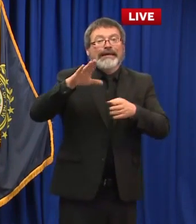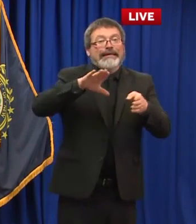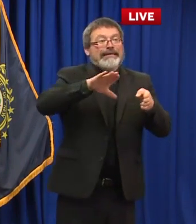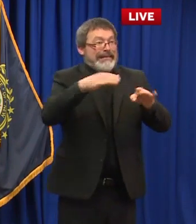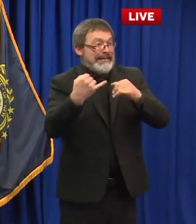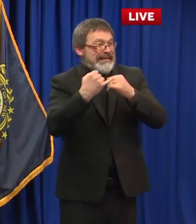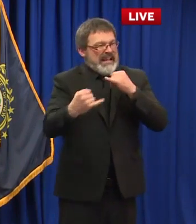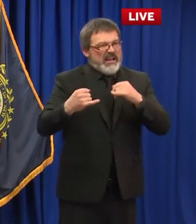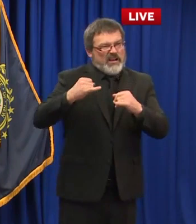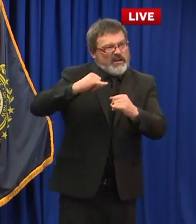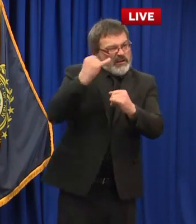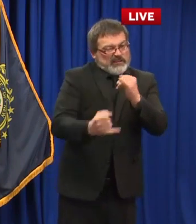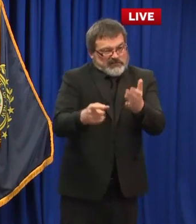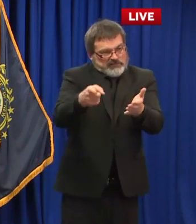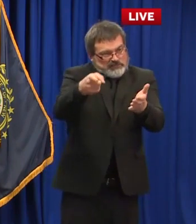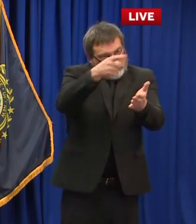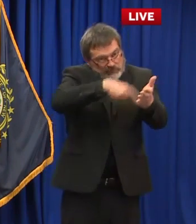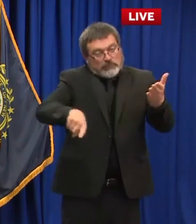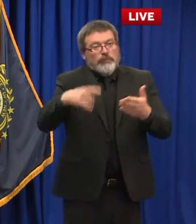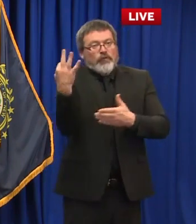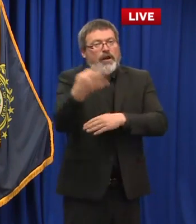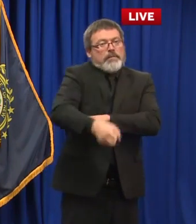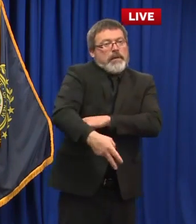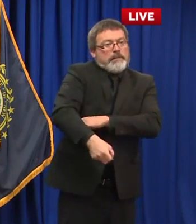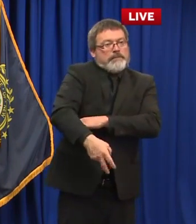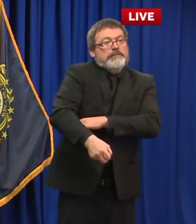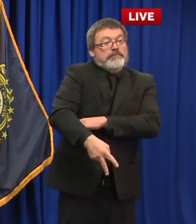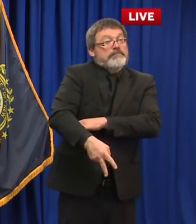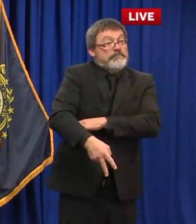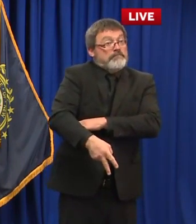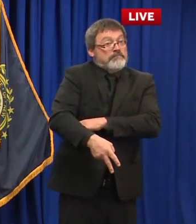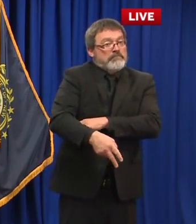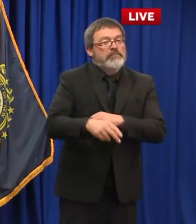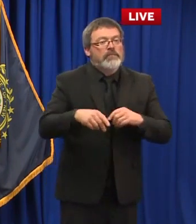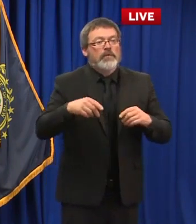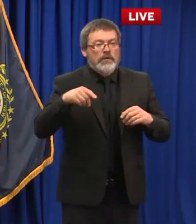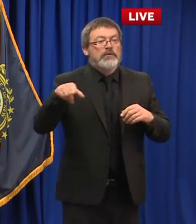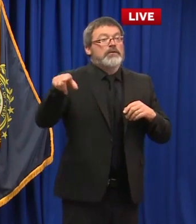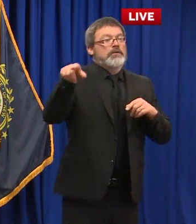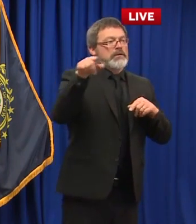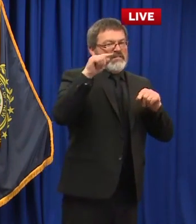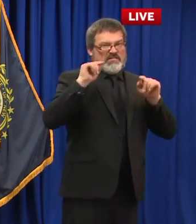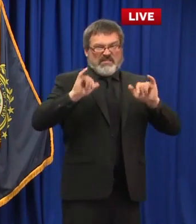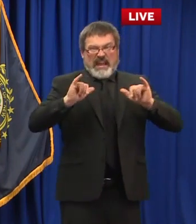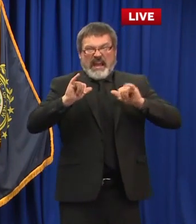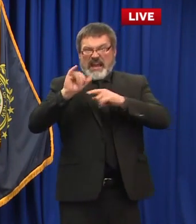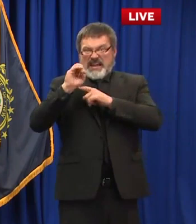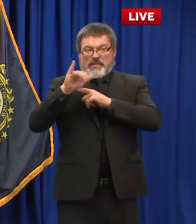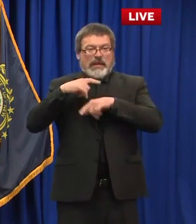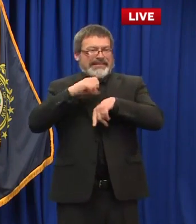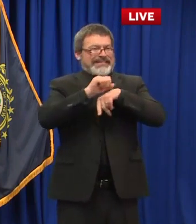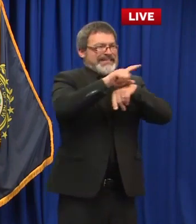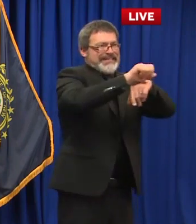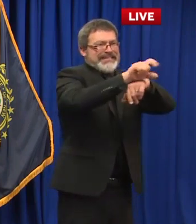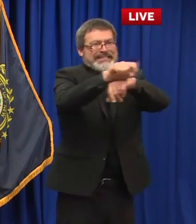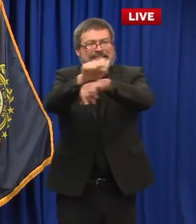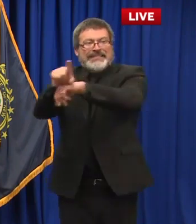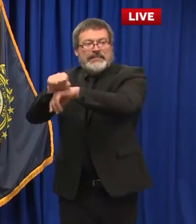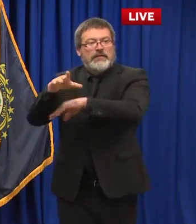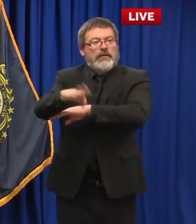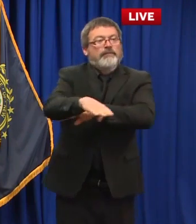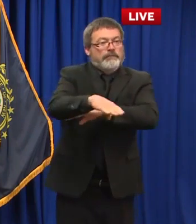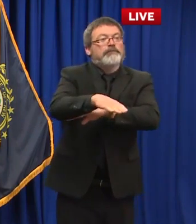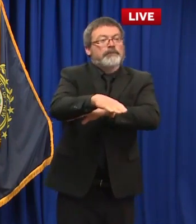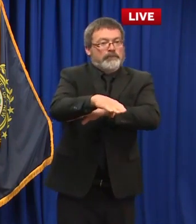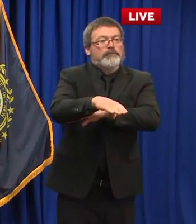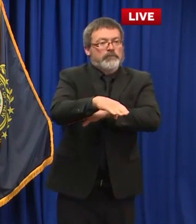email today with their link in it. And they have one week. It takes about 10, not even 10 or 15 minutes to fill out.